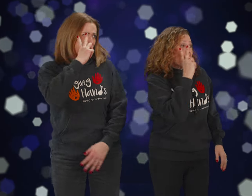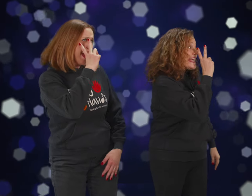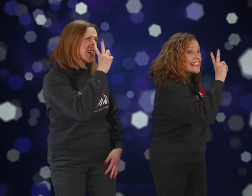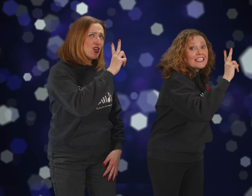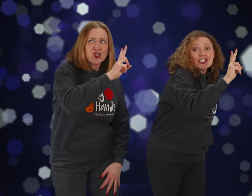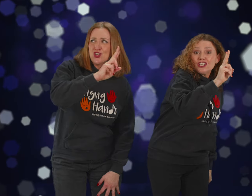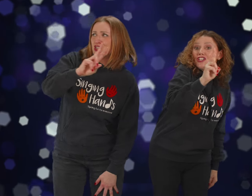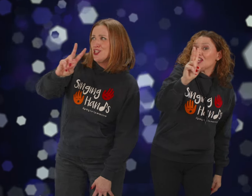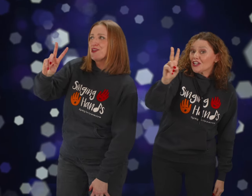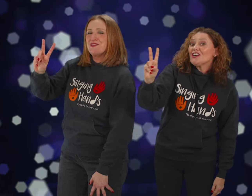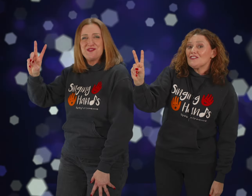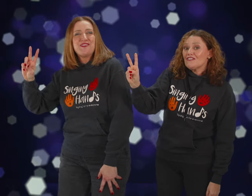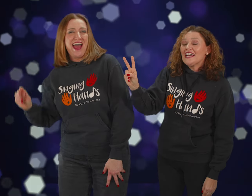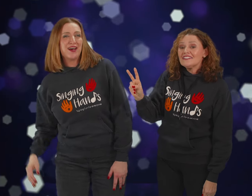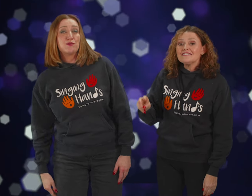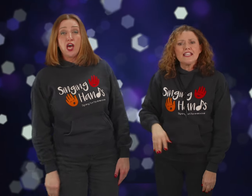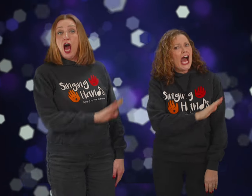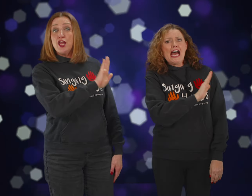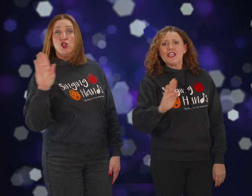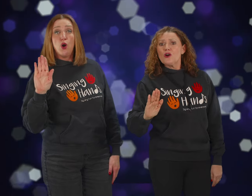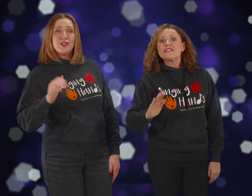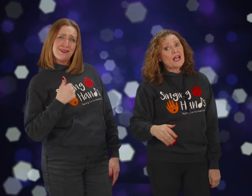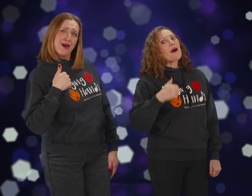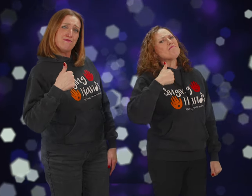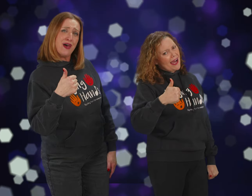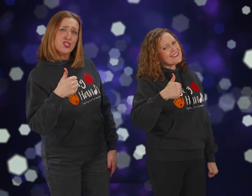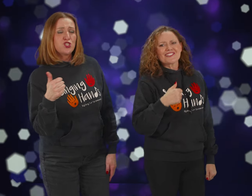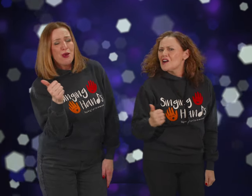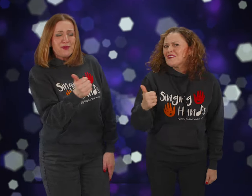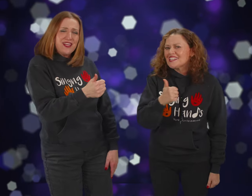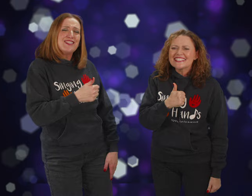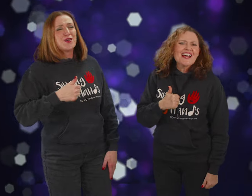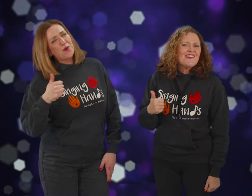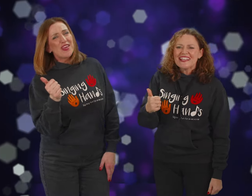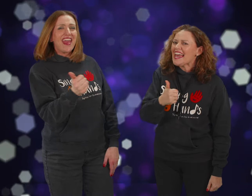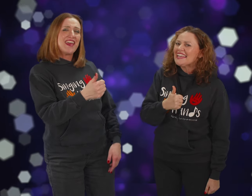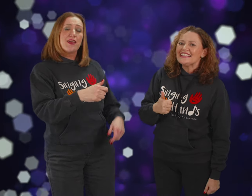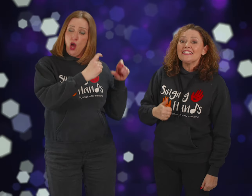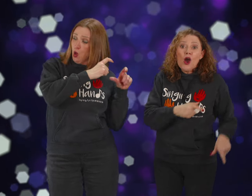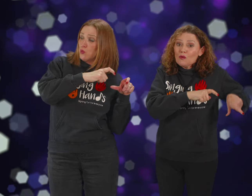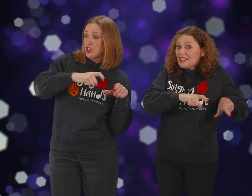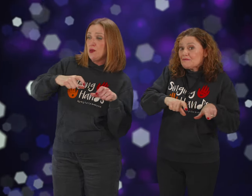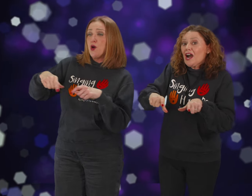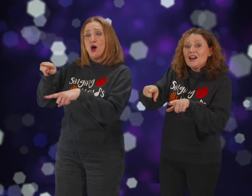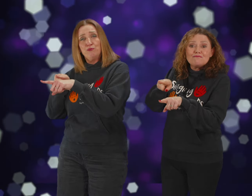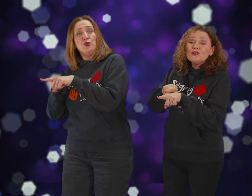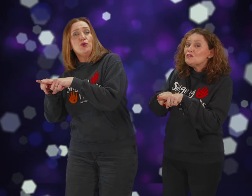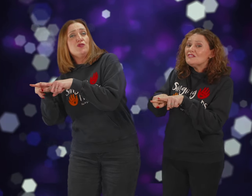Take a good look around. I know it's not much, but it's okay. We'll keep on moving